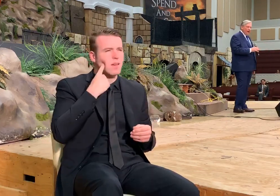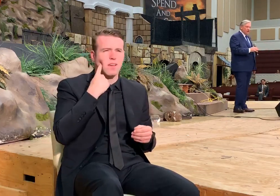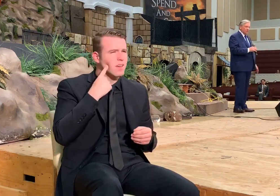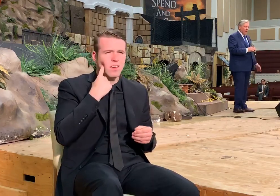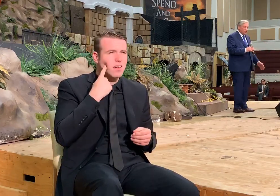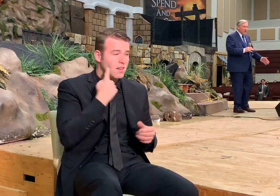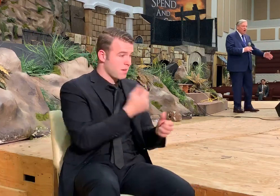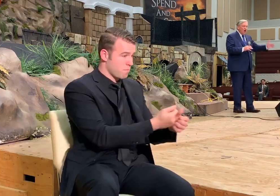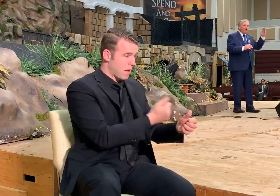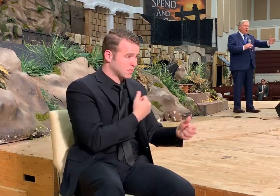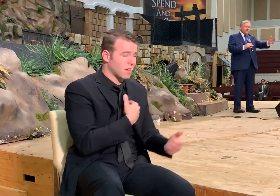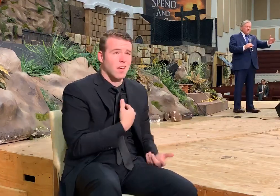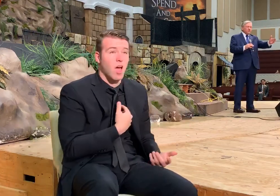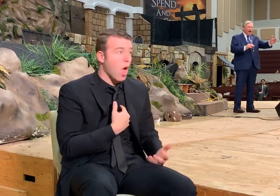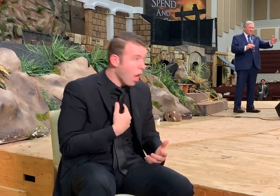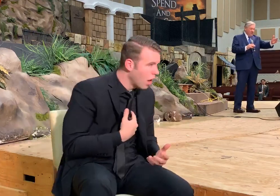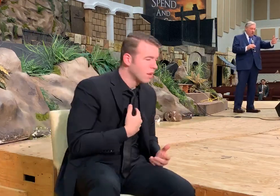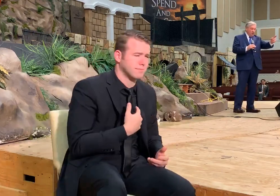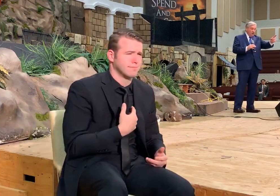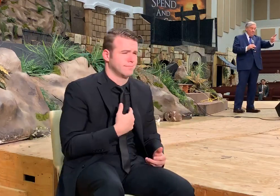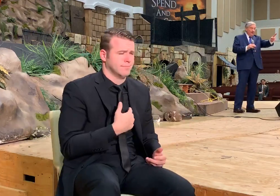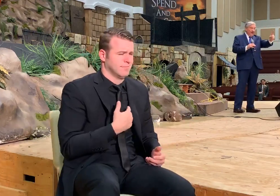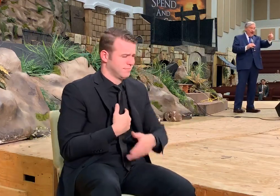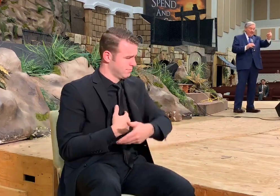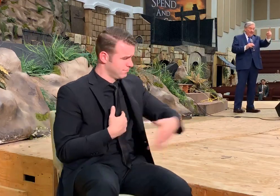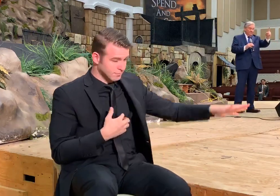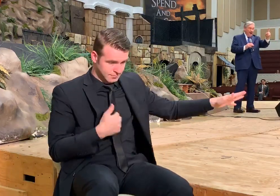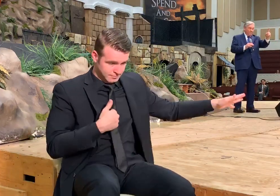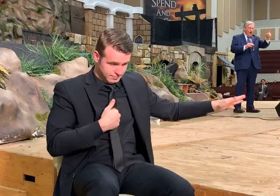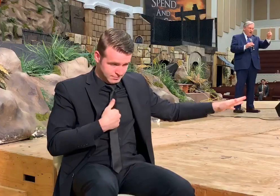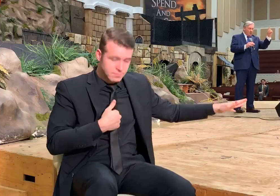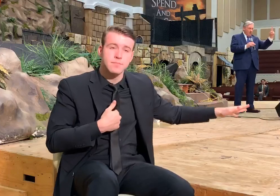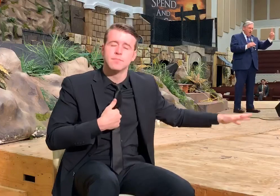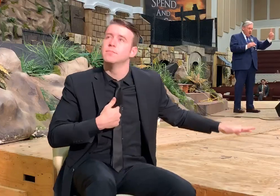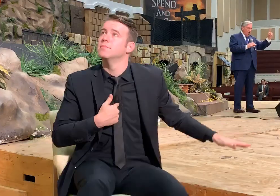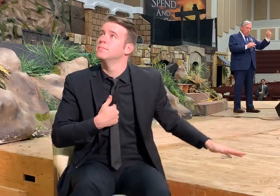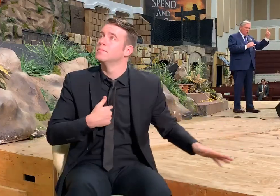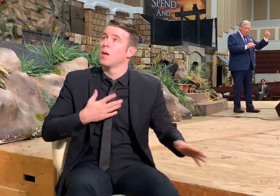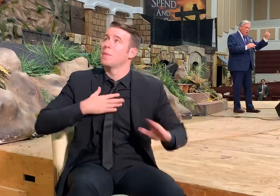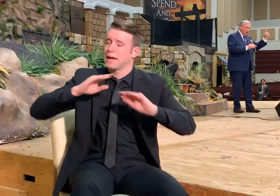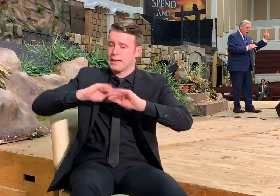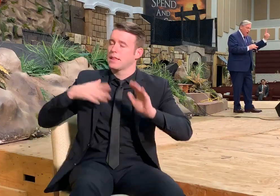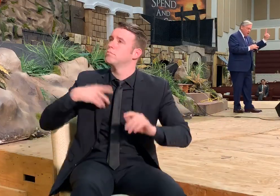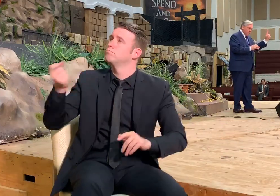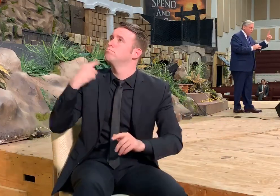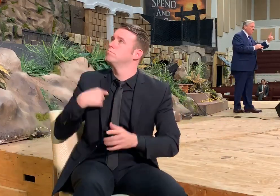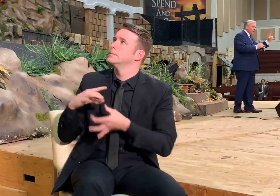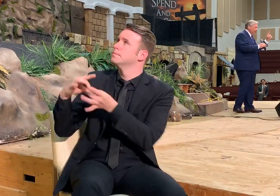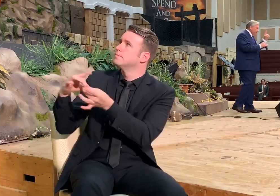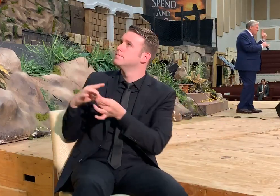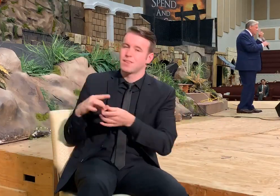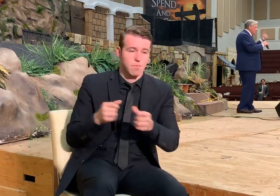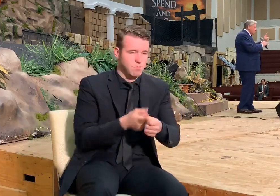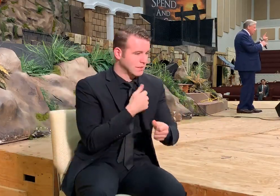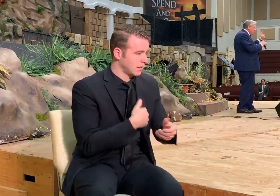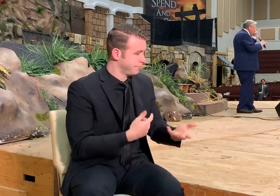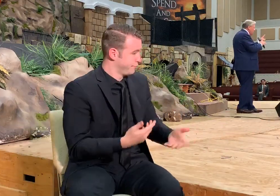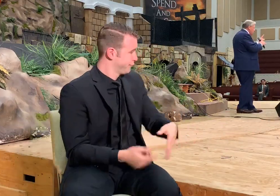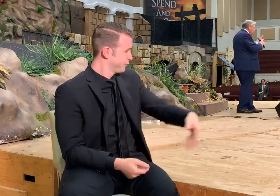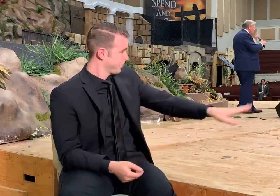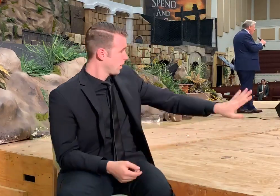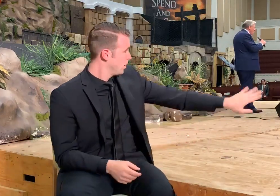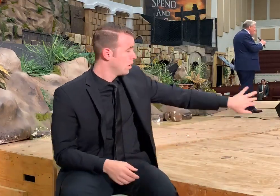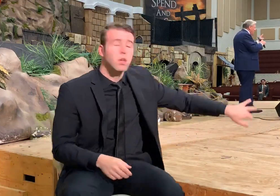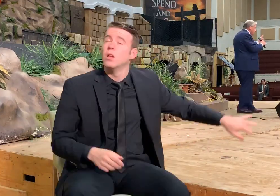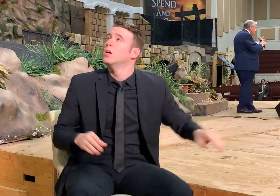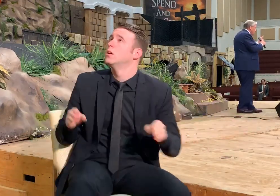care who else backslides. Old Wilson's got to be sure that I keep my mind clear on what's going on here. Because this is the